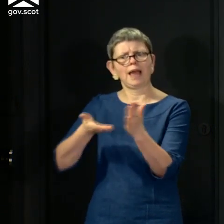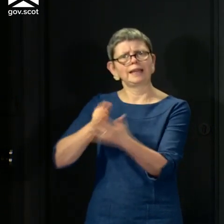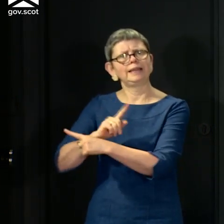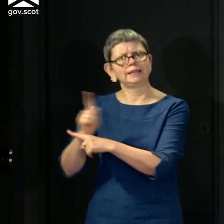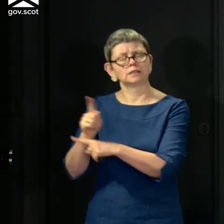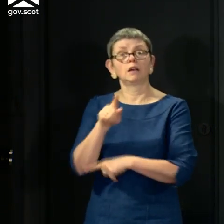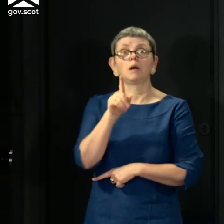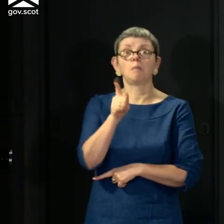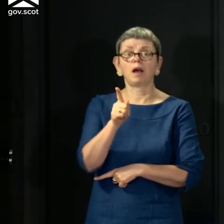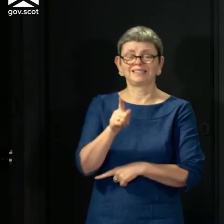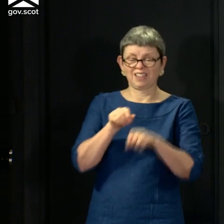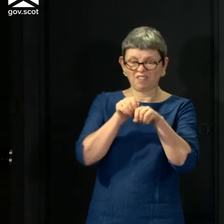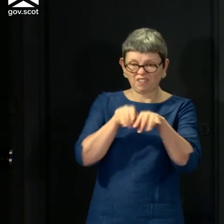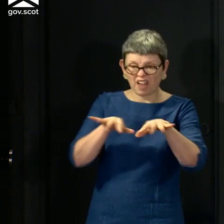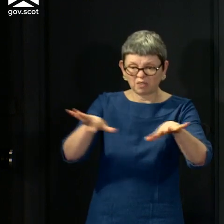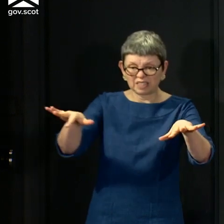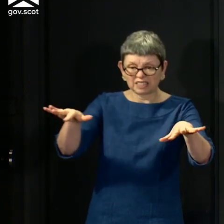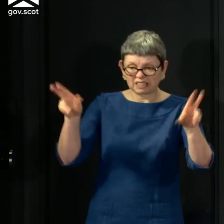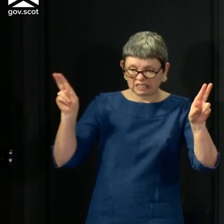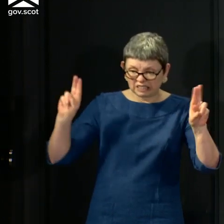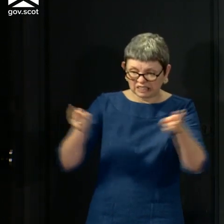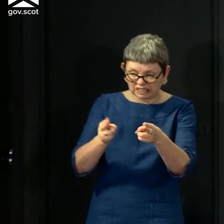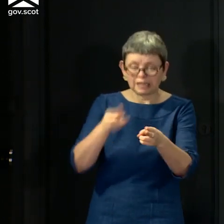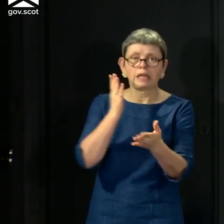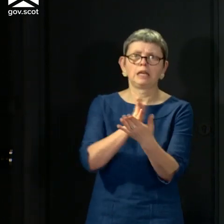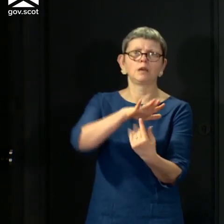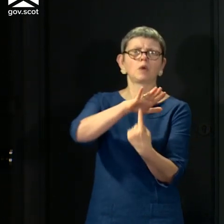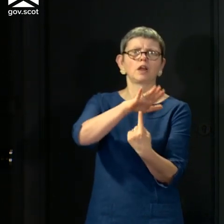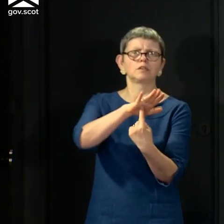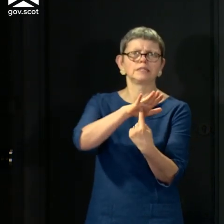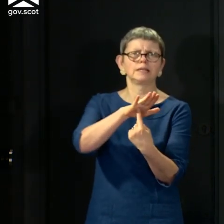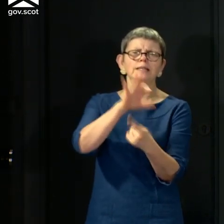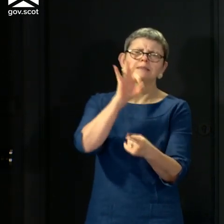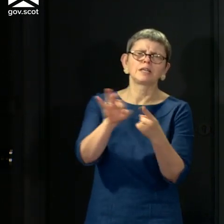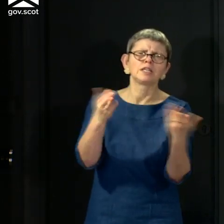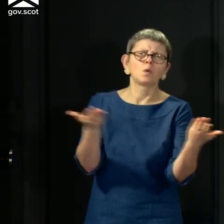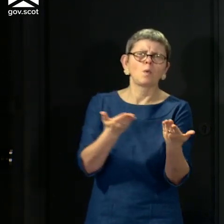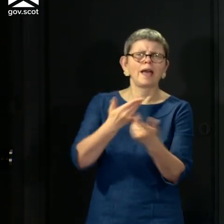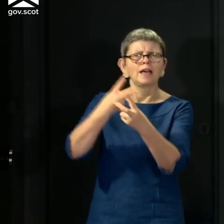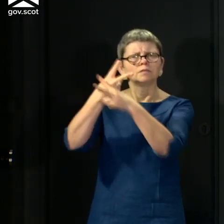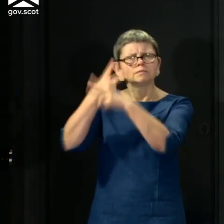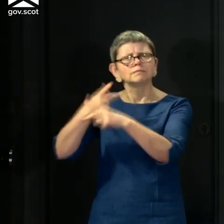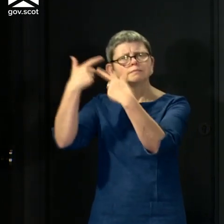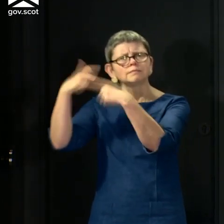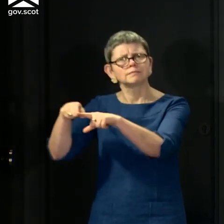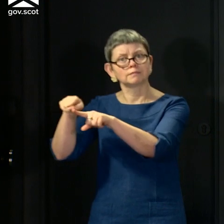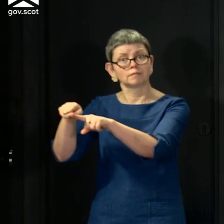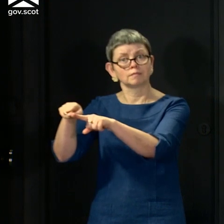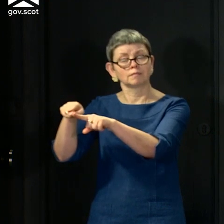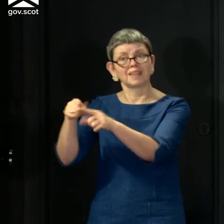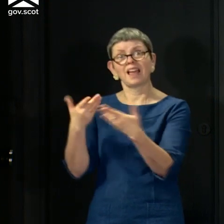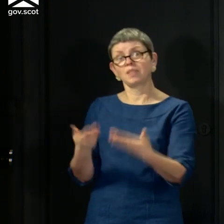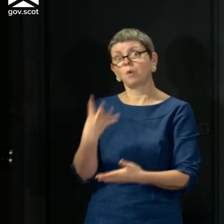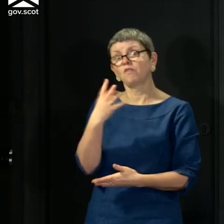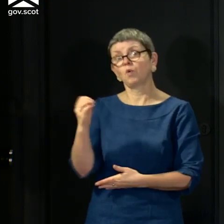of the virus is an urgent priority everywhere, but particularly right now in our care homes. Currently, around 40% of our care homes